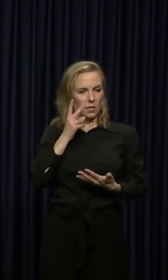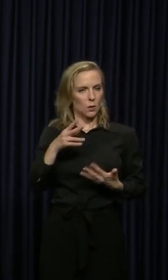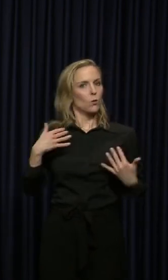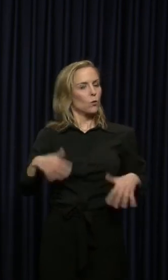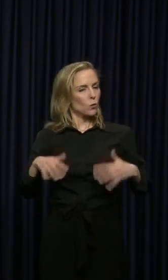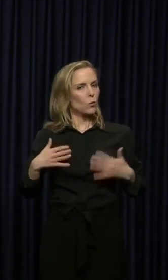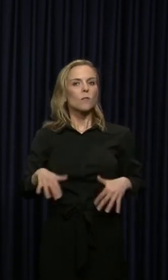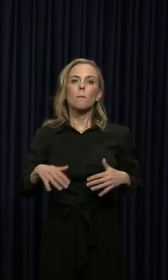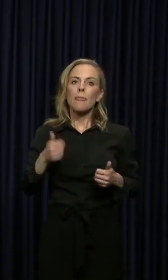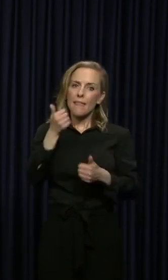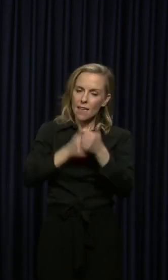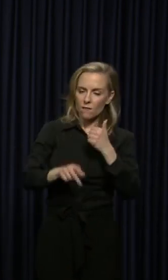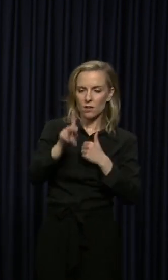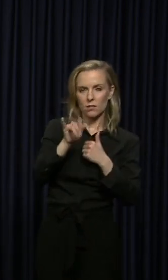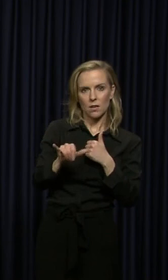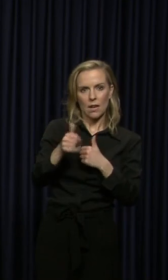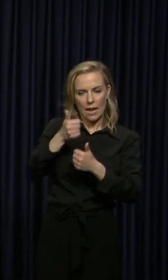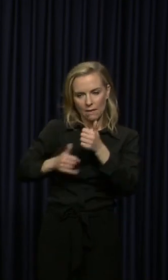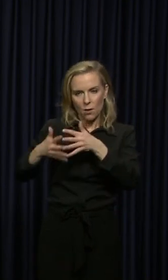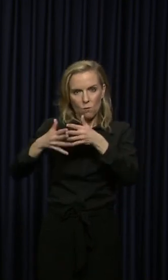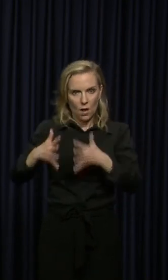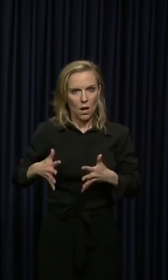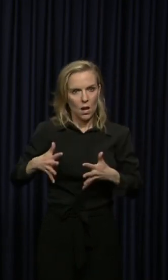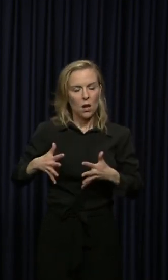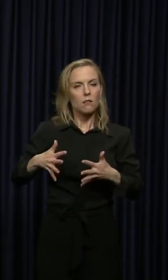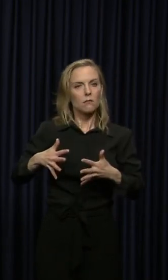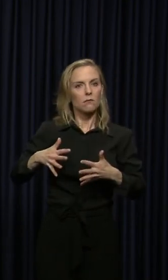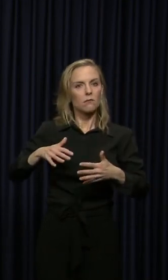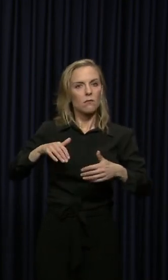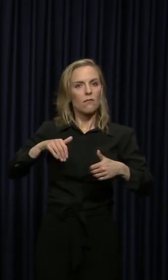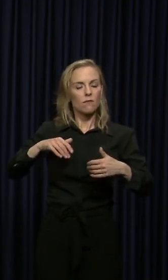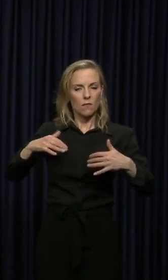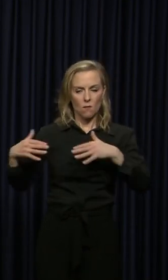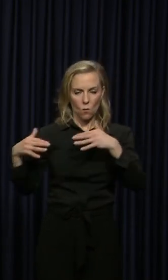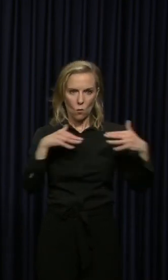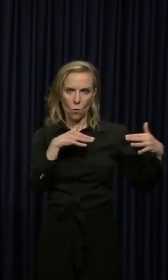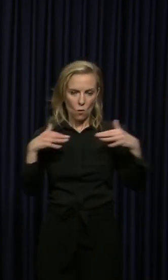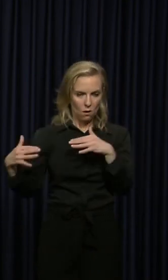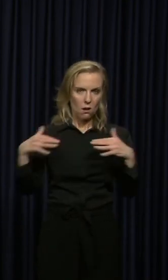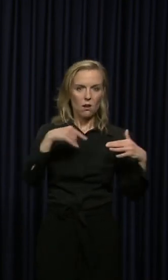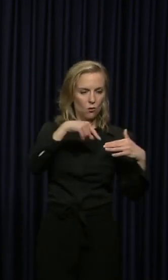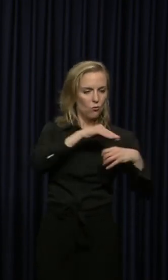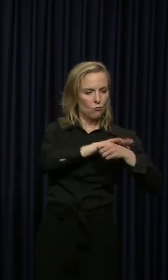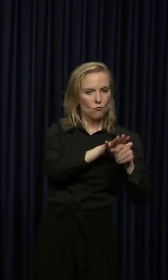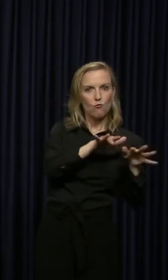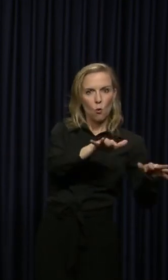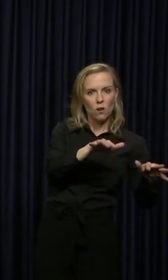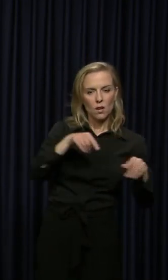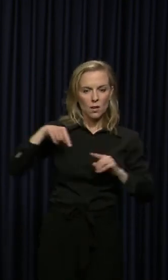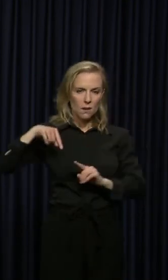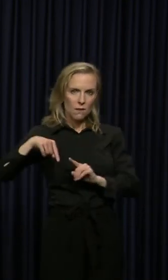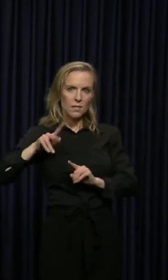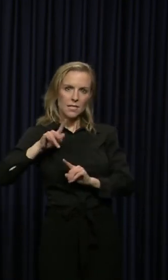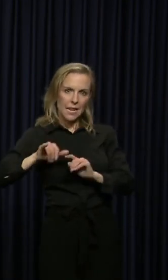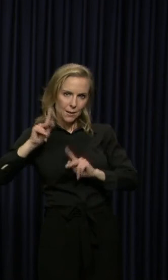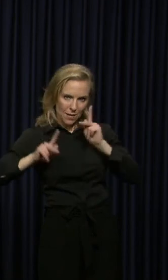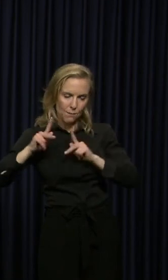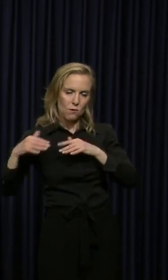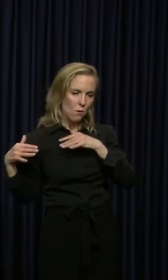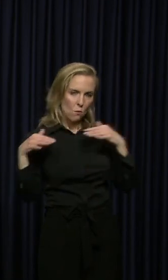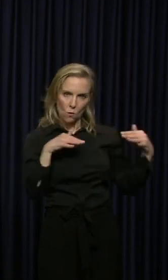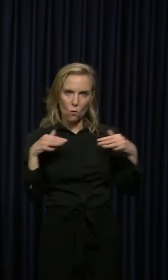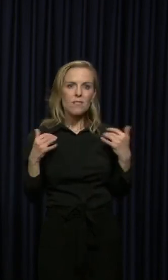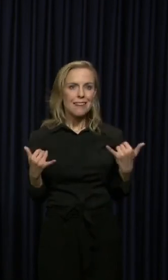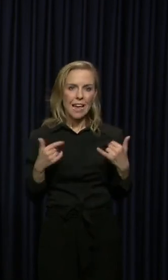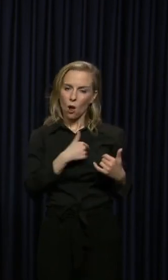Kentucky and and every American versus the coronavirus. This is our challenge. This is our